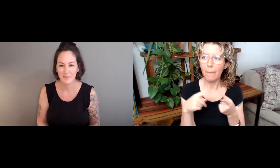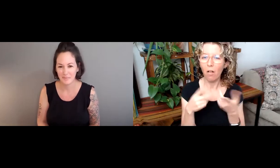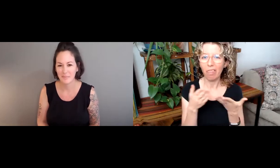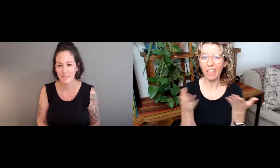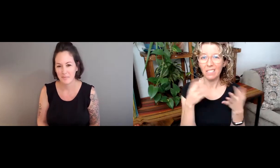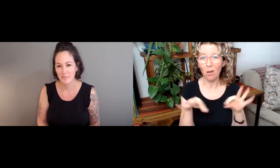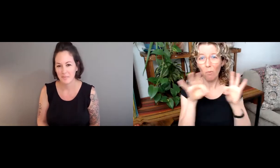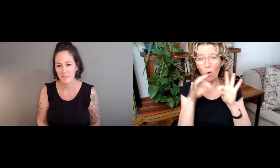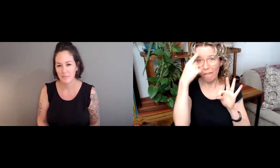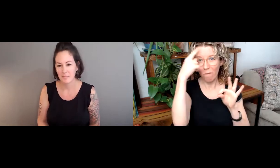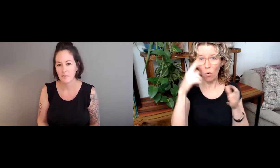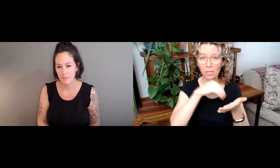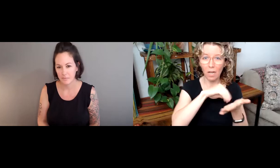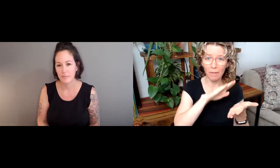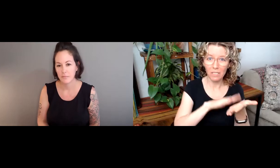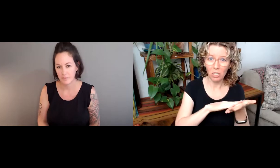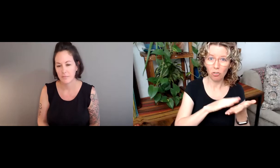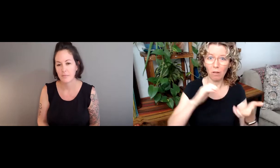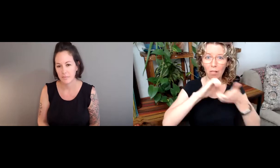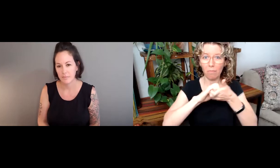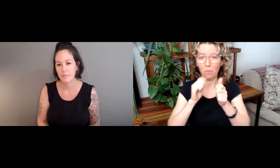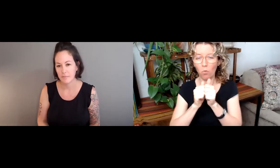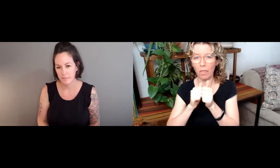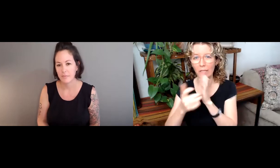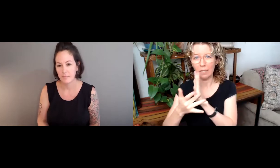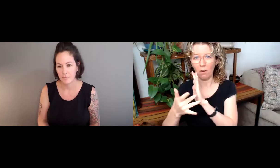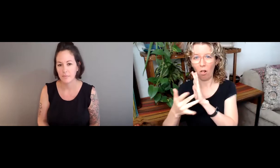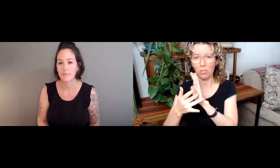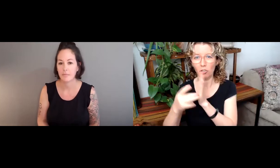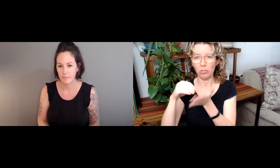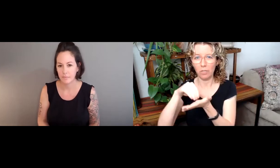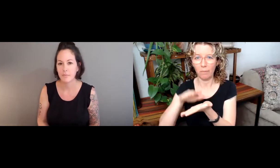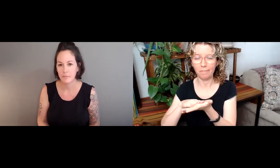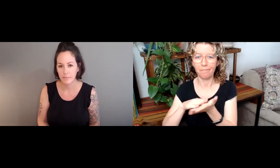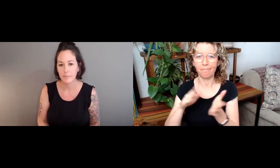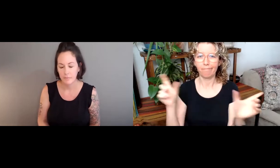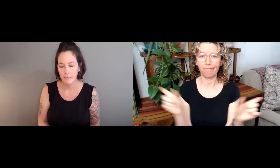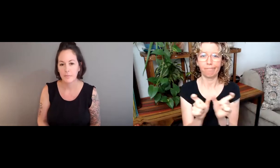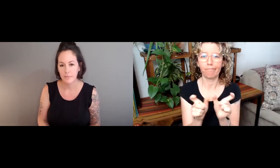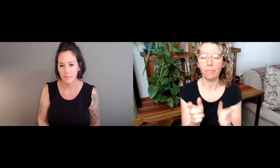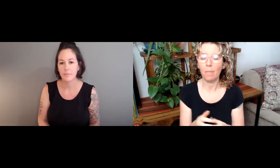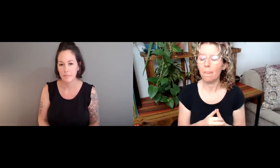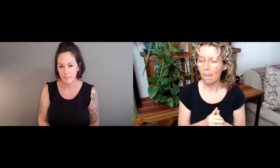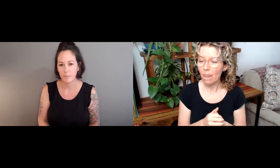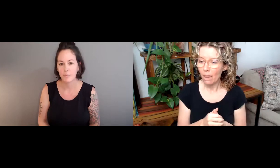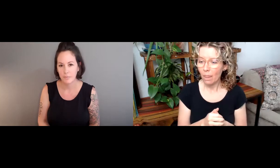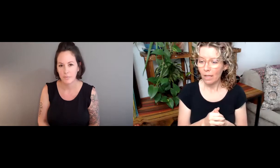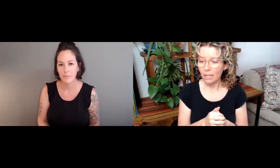of them that she didn't actually have the opportunity to talk about more in depth in terms of